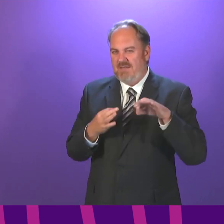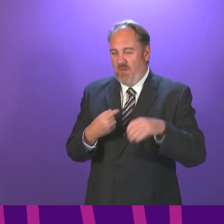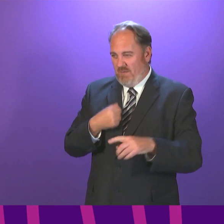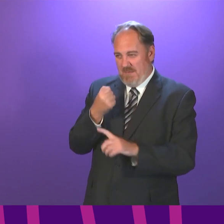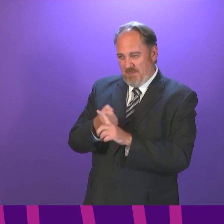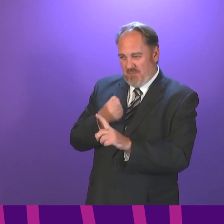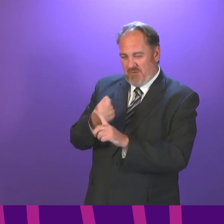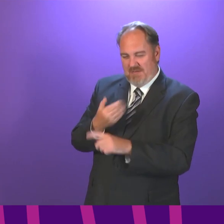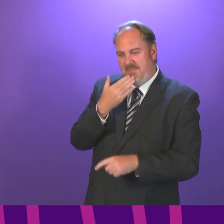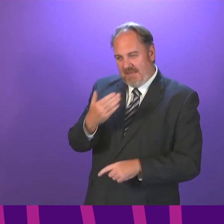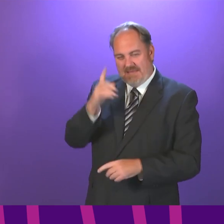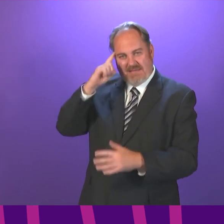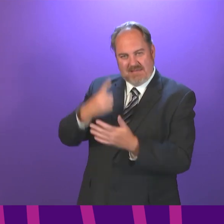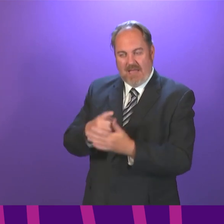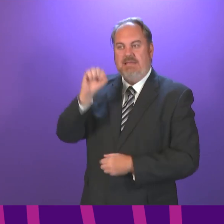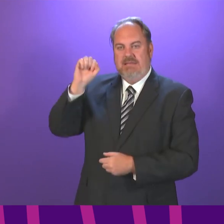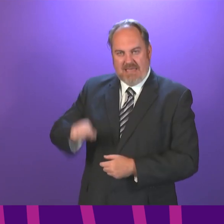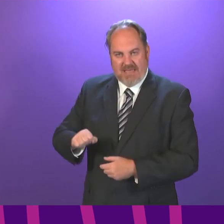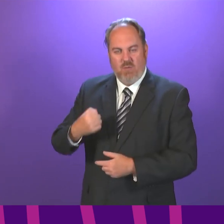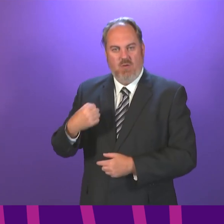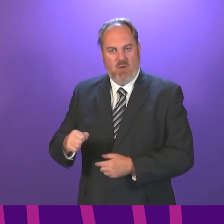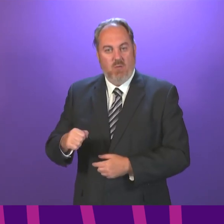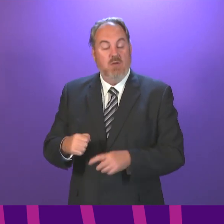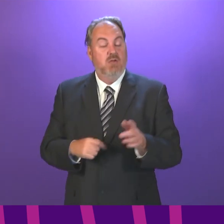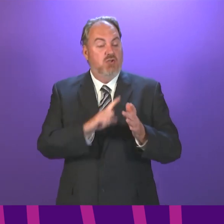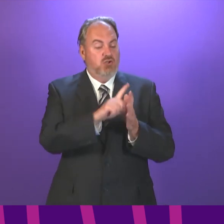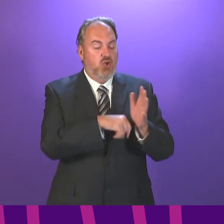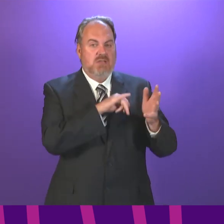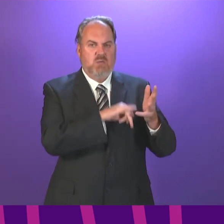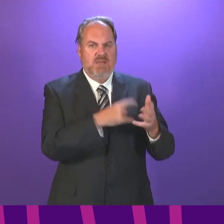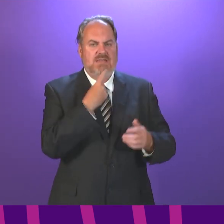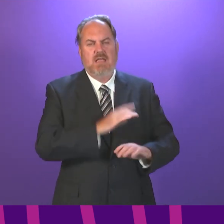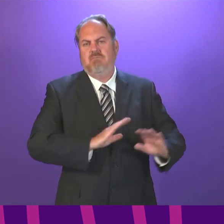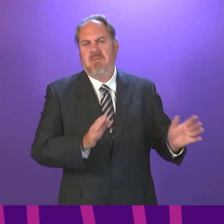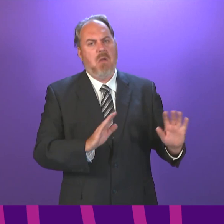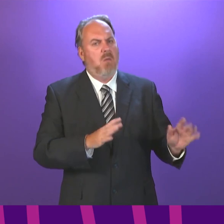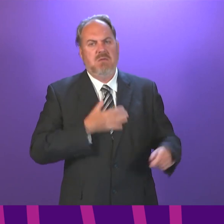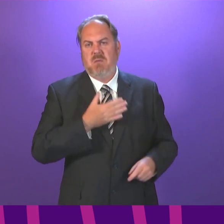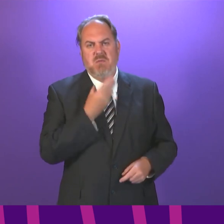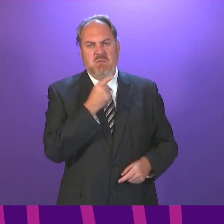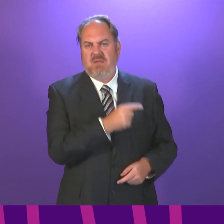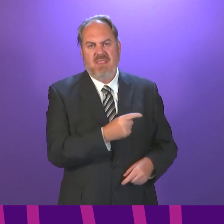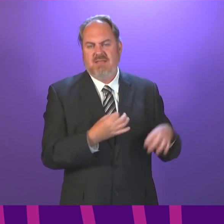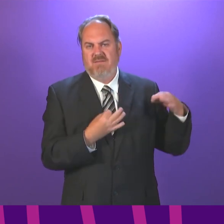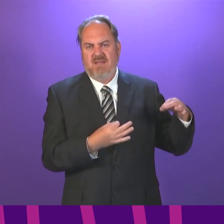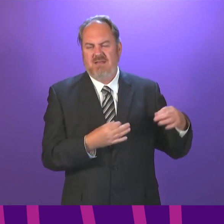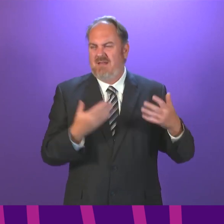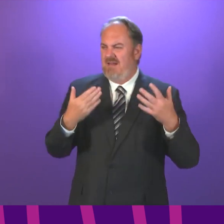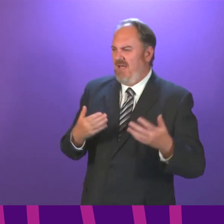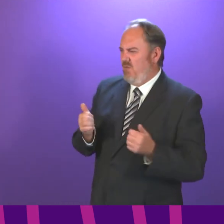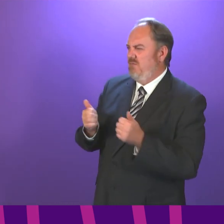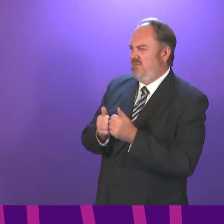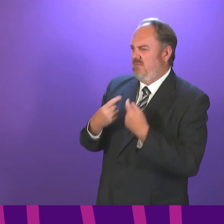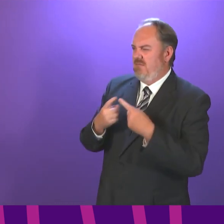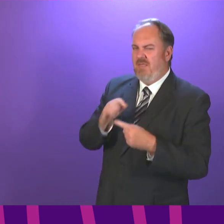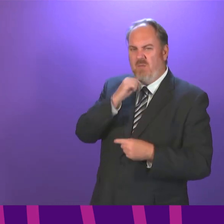for a decision. Last week, John Swinney said that would be the wrong way to handle it. Now, there will be an app for our phones, which pave